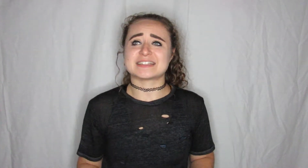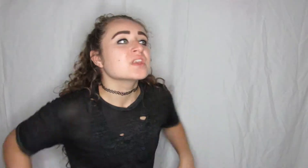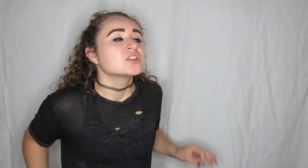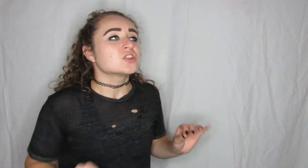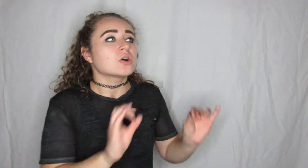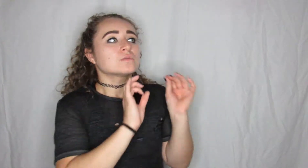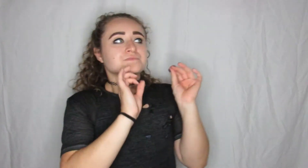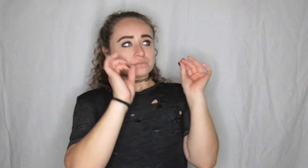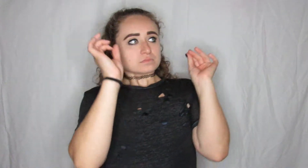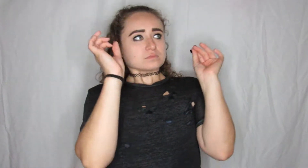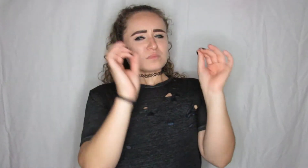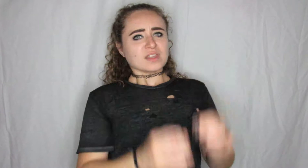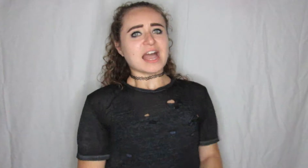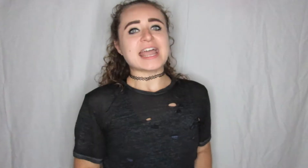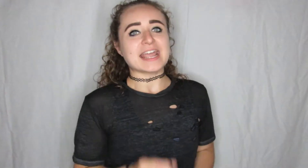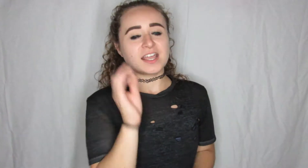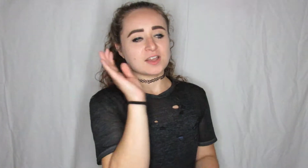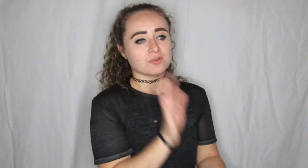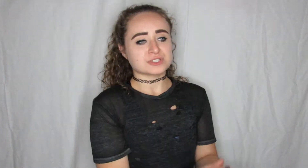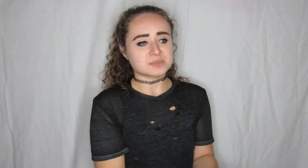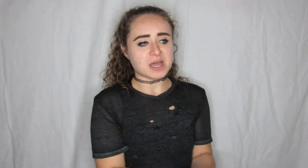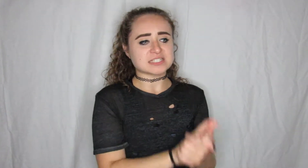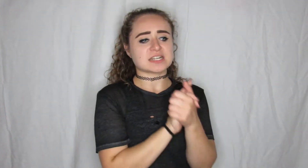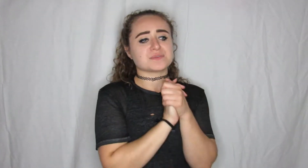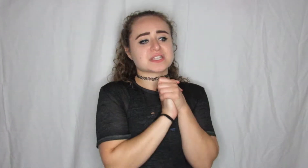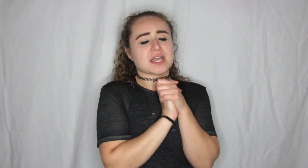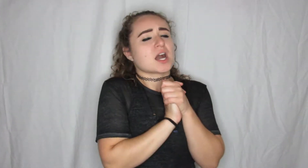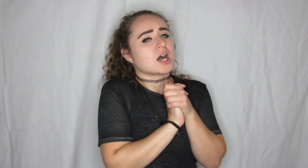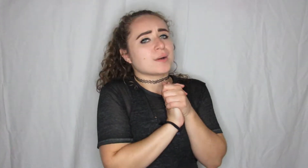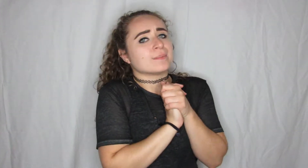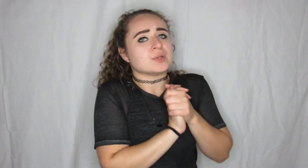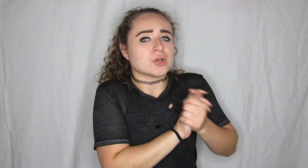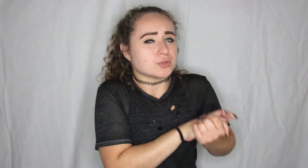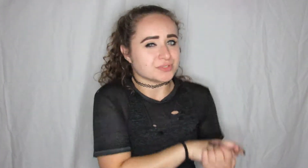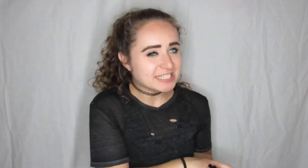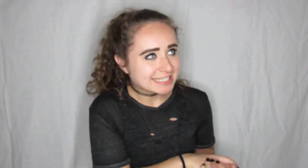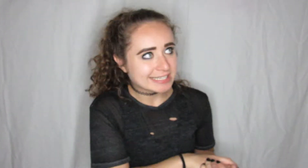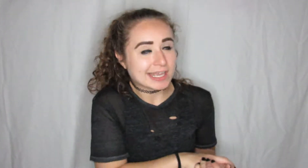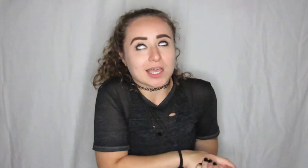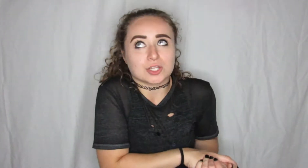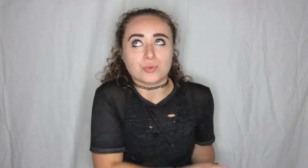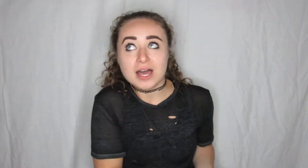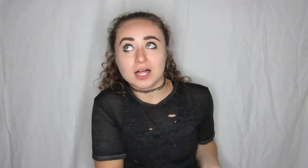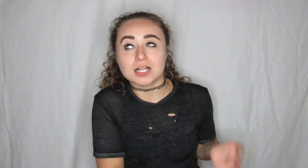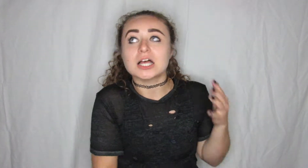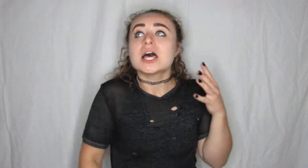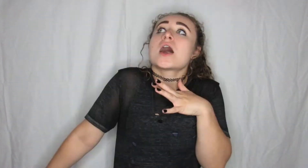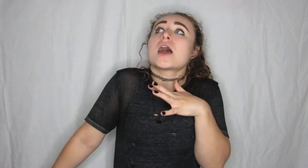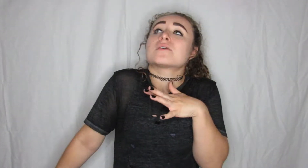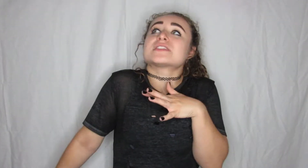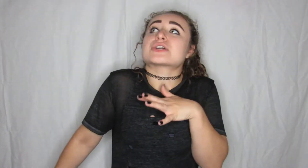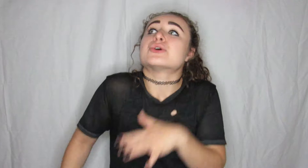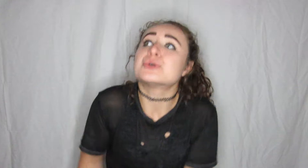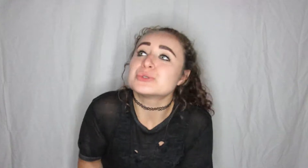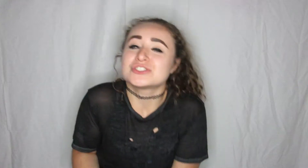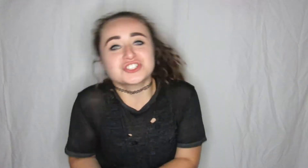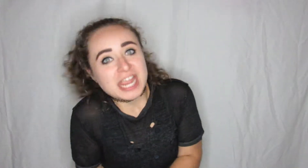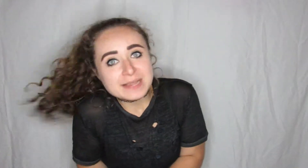so I responded I was like um no you didn't lol and I was like who's Jamie